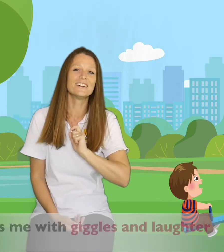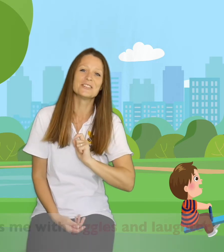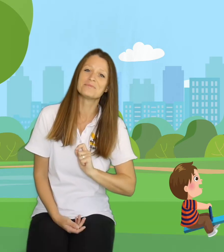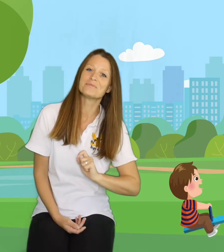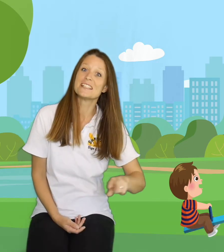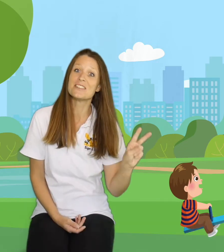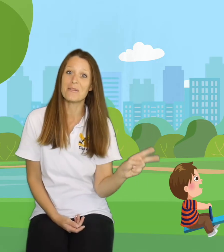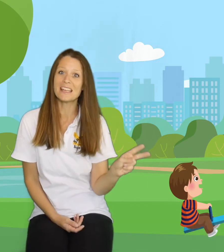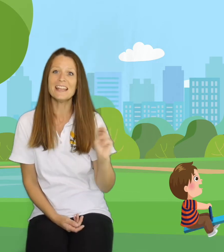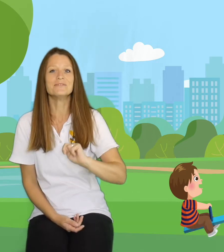Let's get on again.